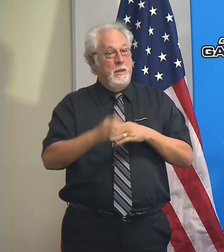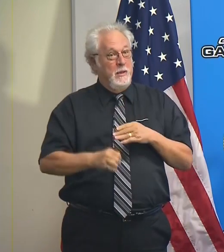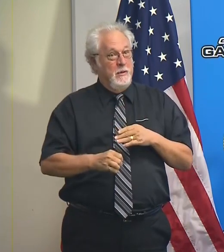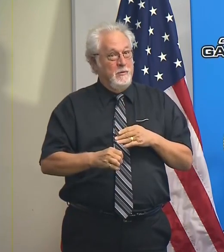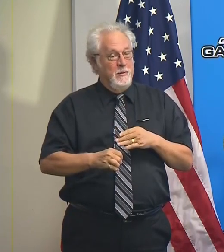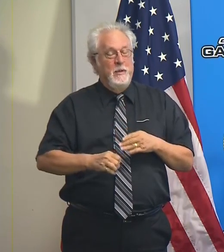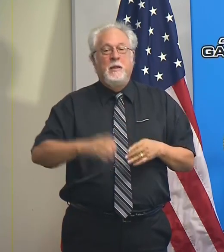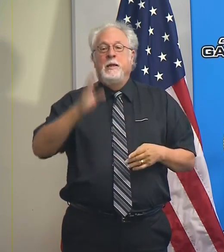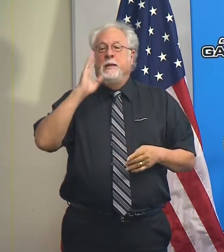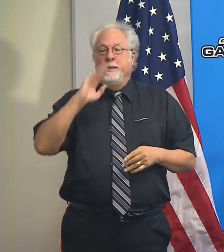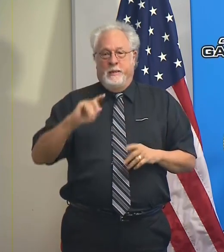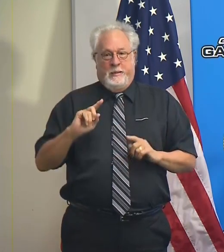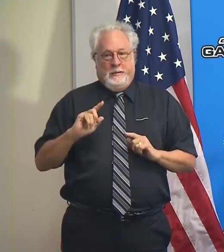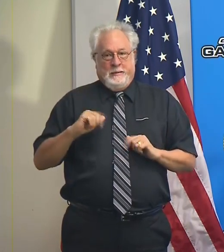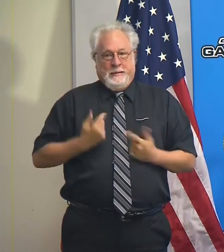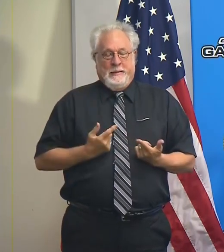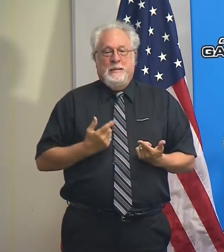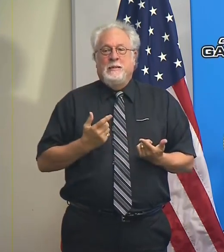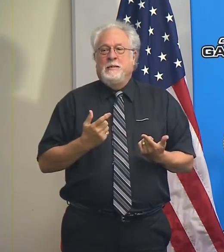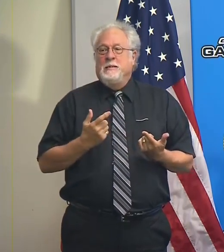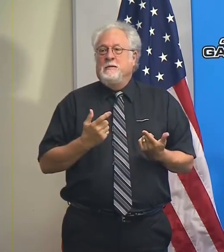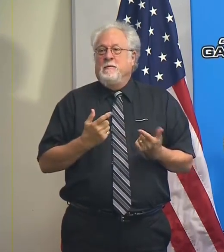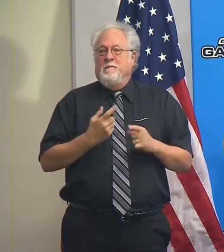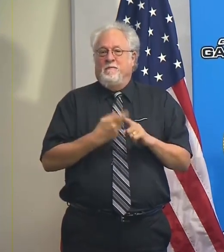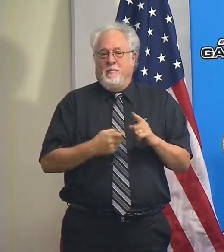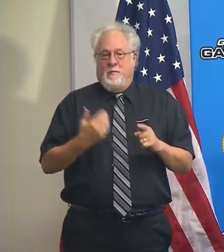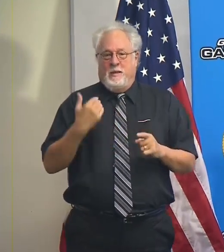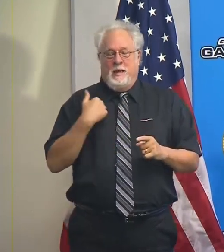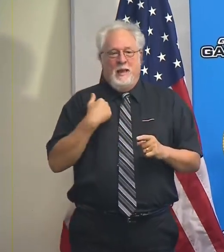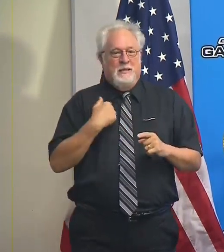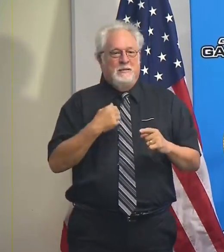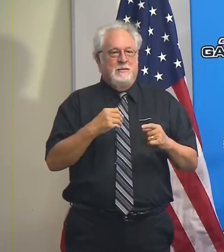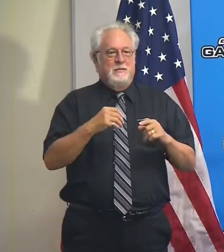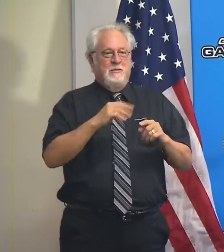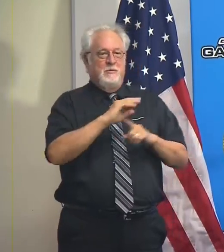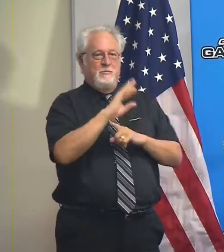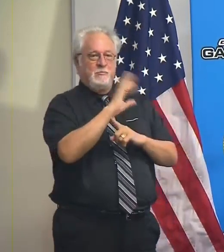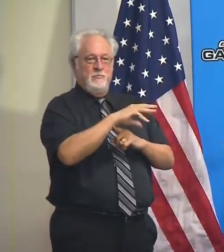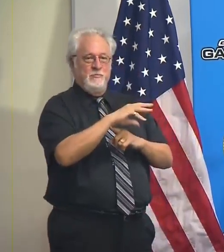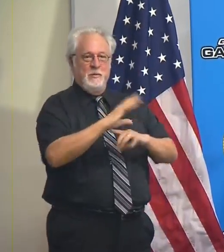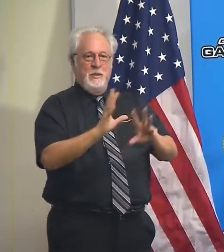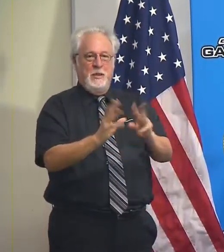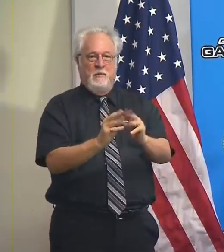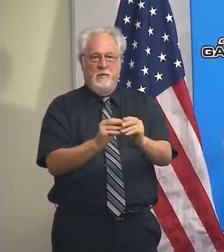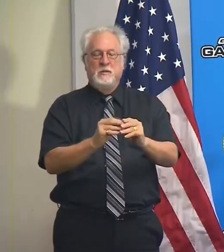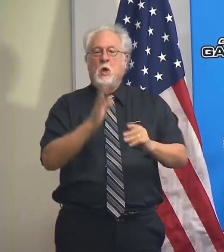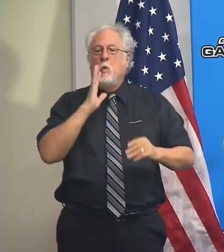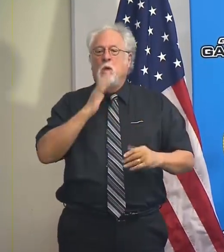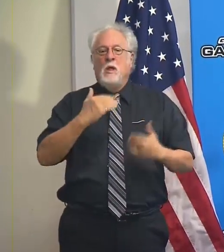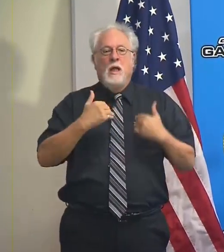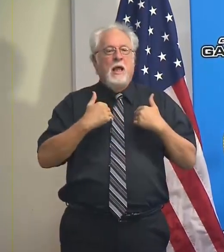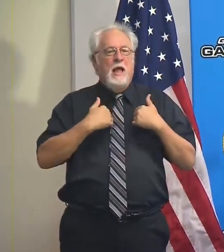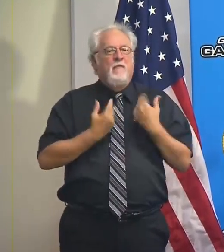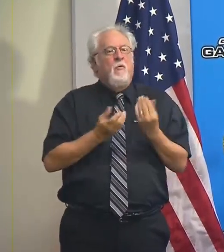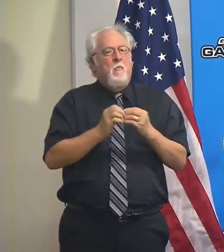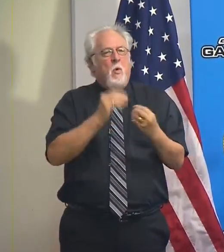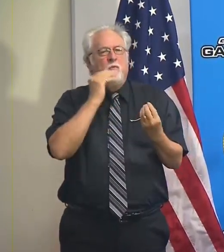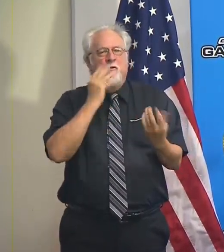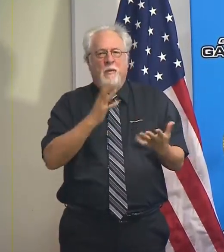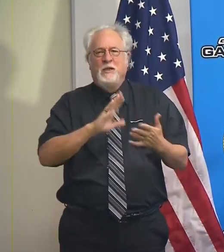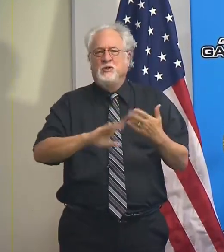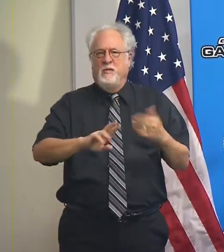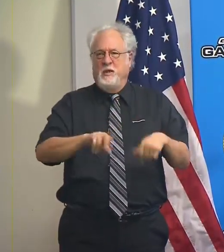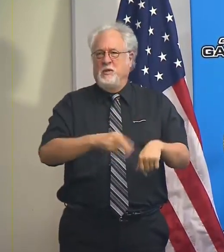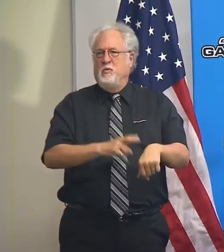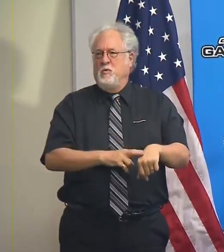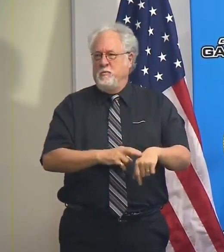I know it's been a while since we had a press availability, so this is going to contain more information than